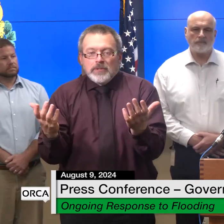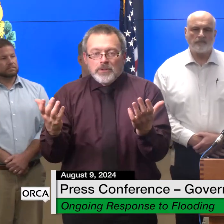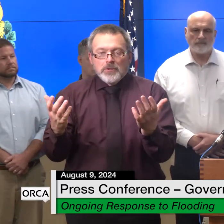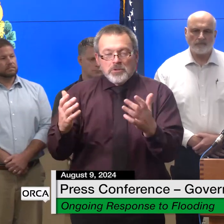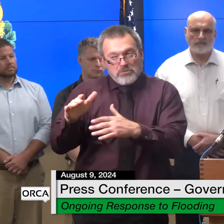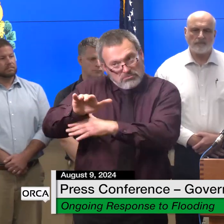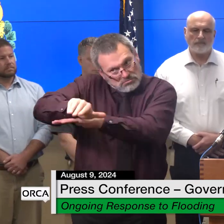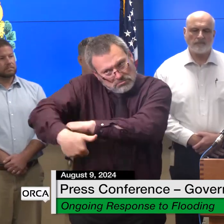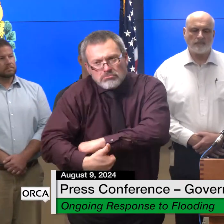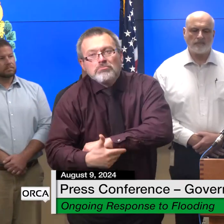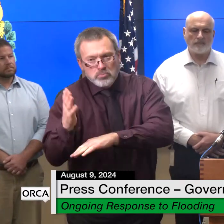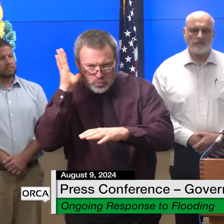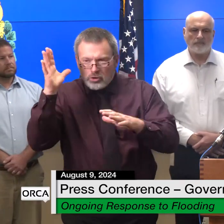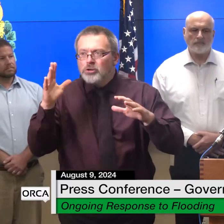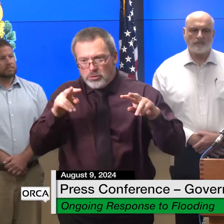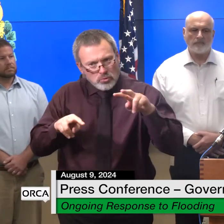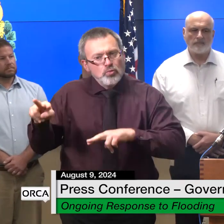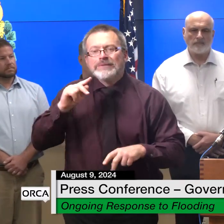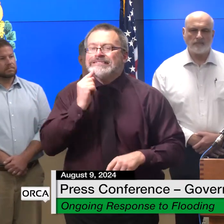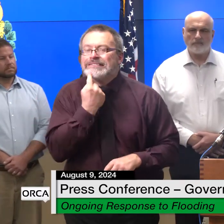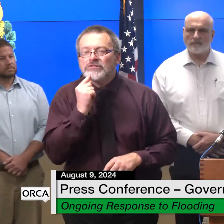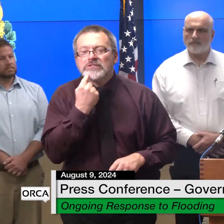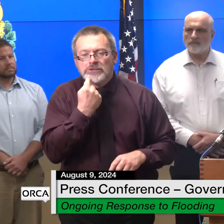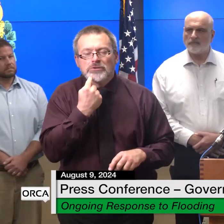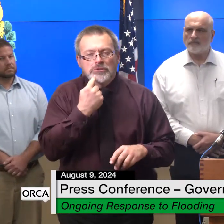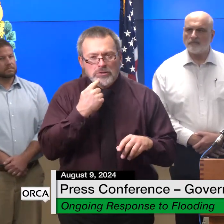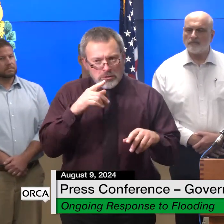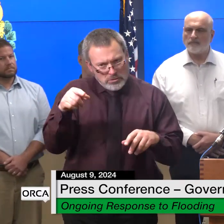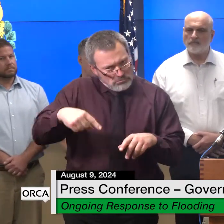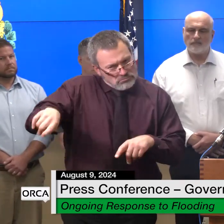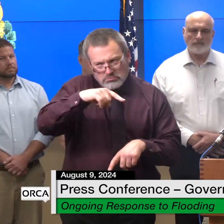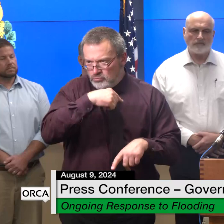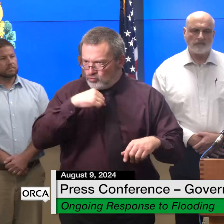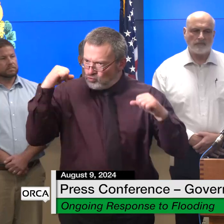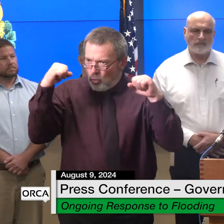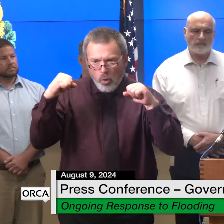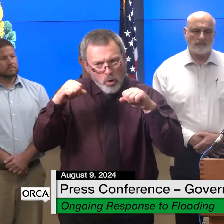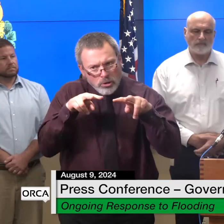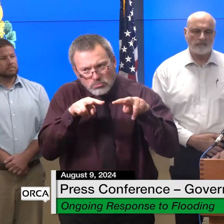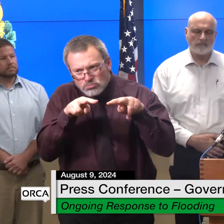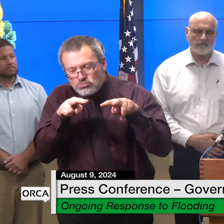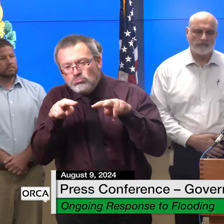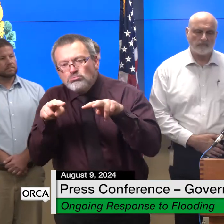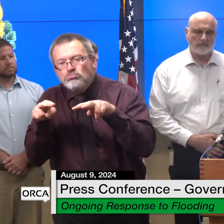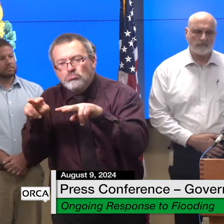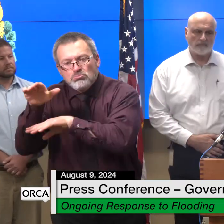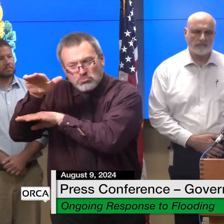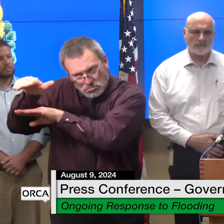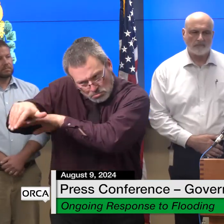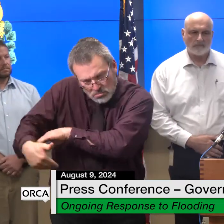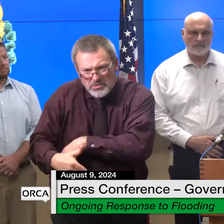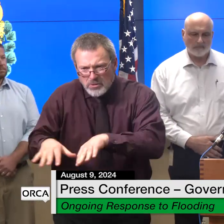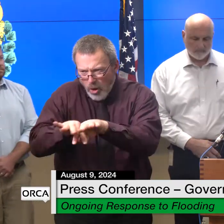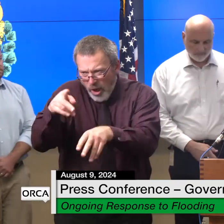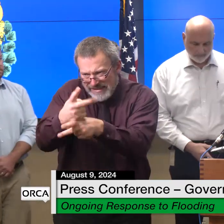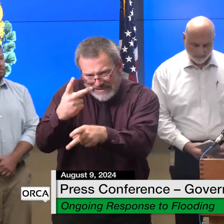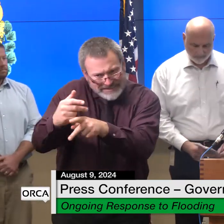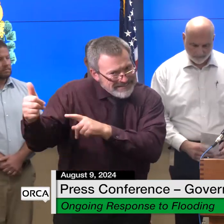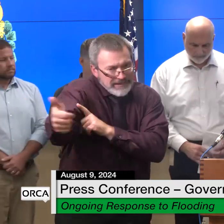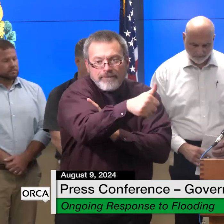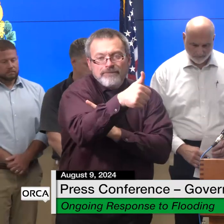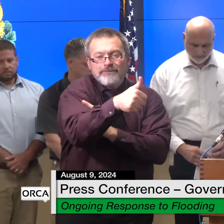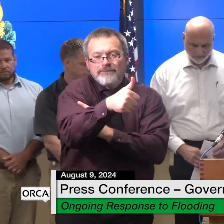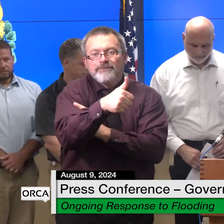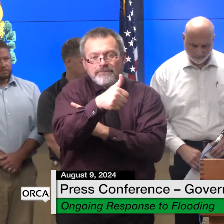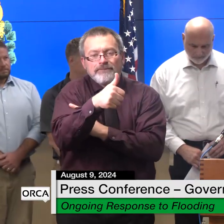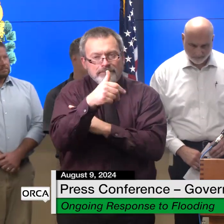it stay safe and take care of each other and with that i will turn things over to secretary joe flynn from the